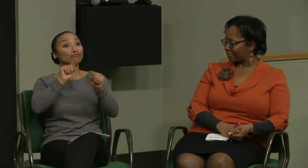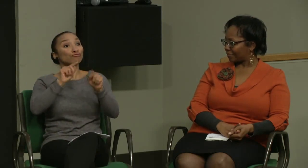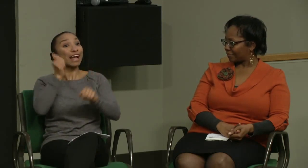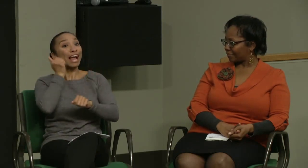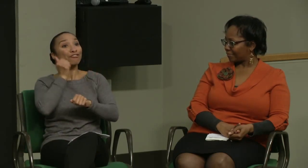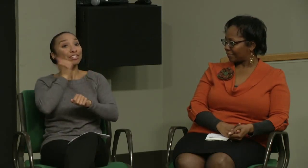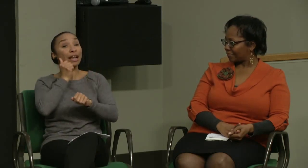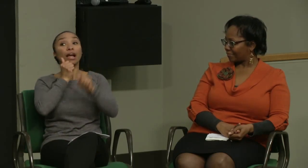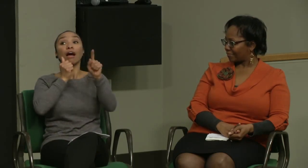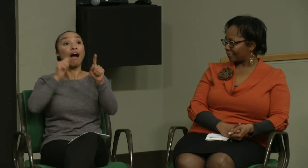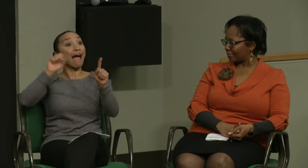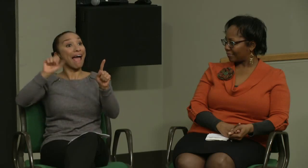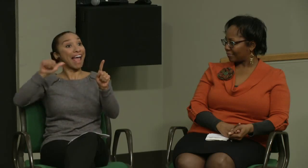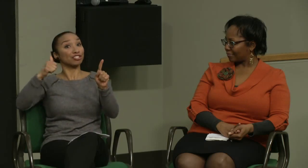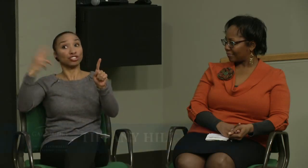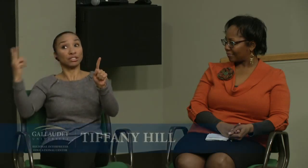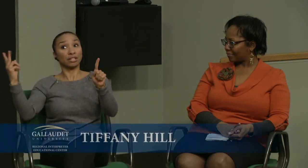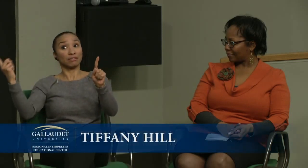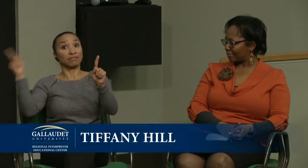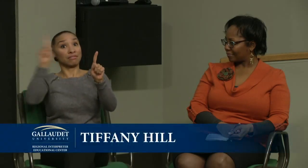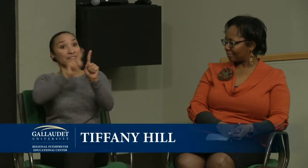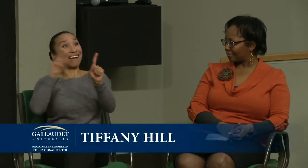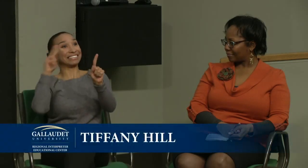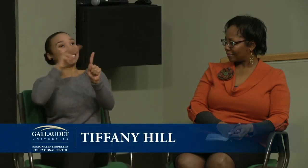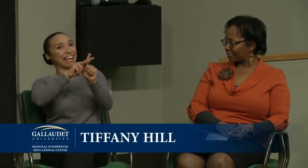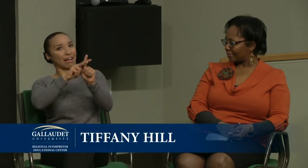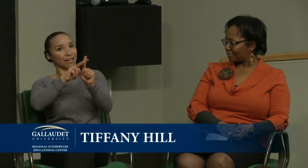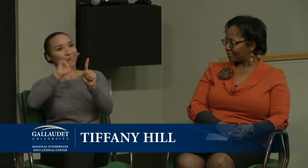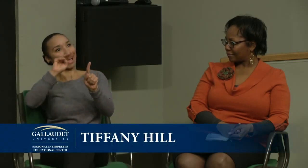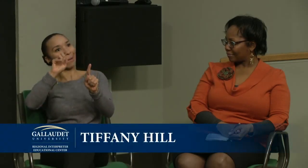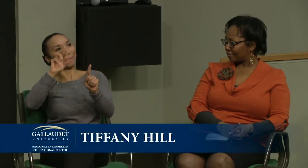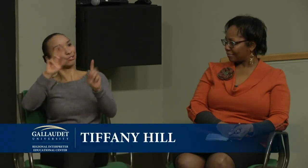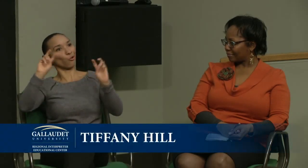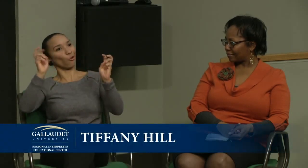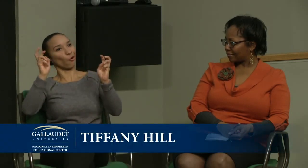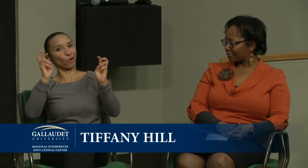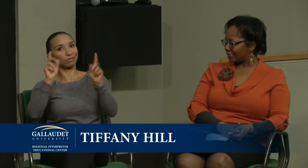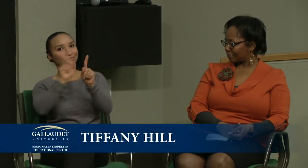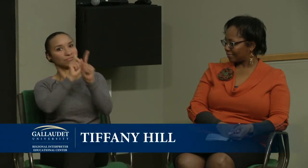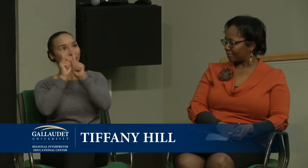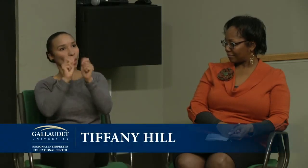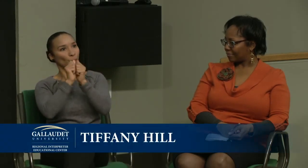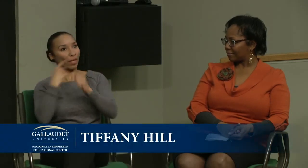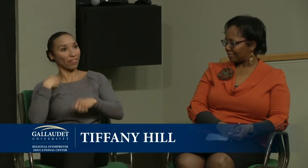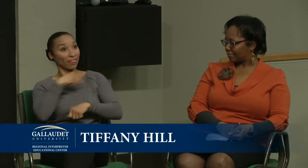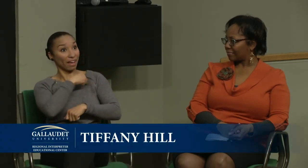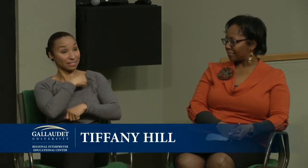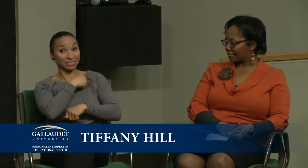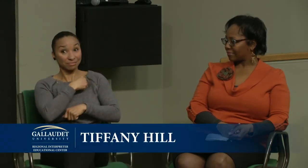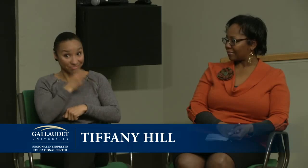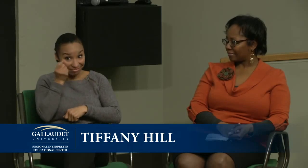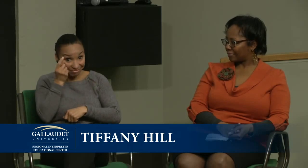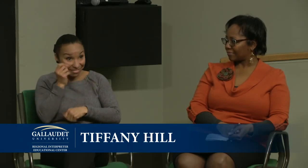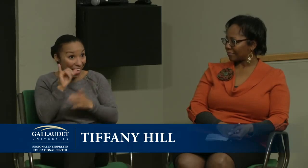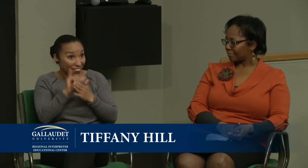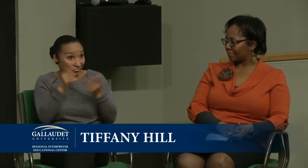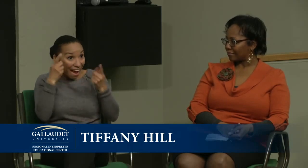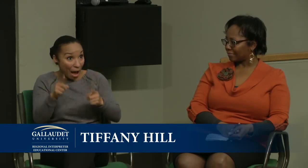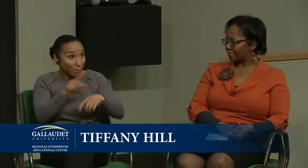just so happened that we would end up being in work on a daily basis, and we were also assigned a mentor by the agency that would work with us.